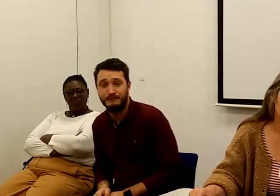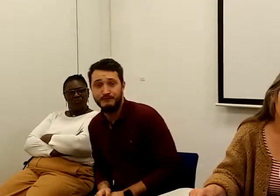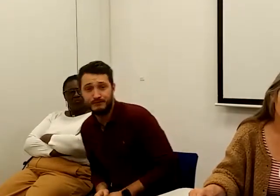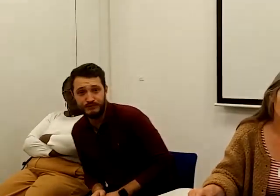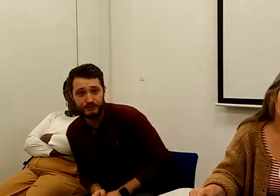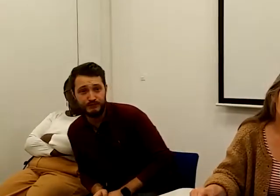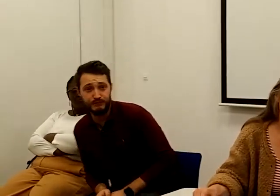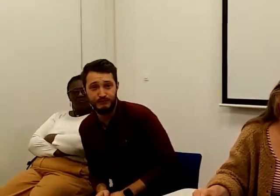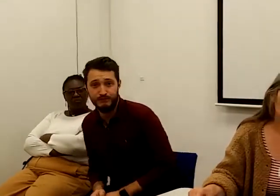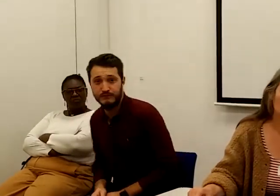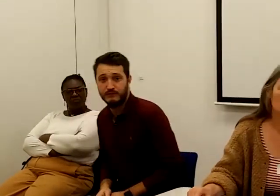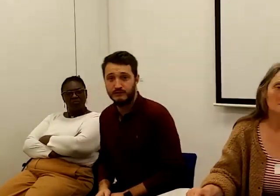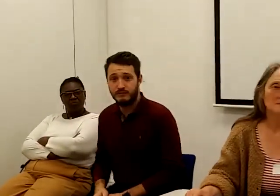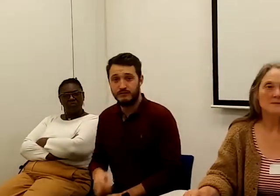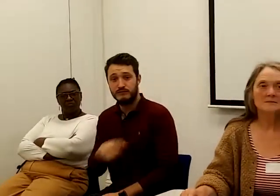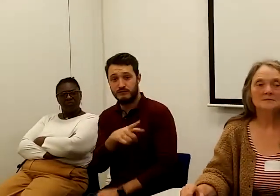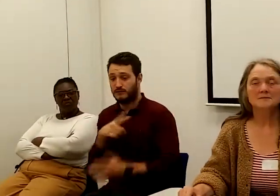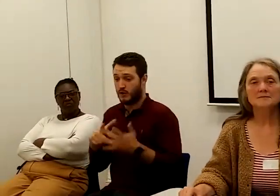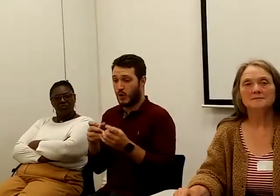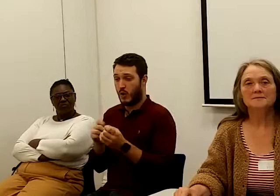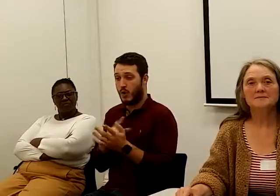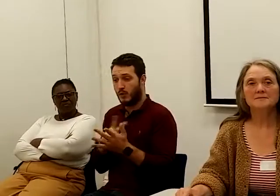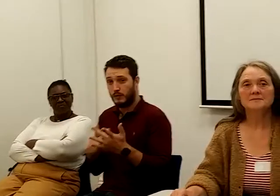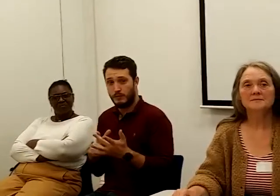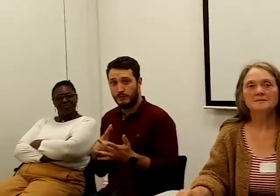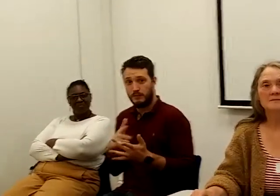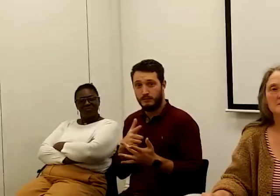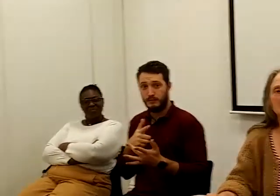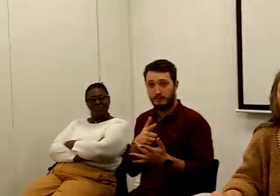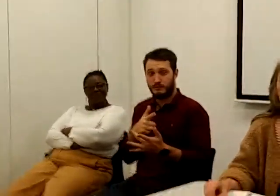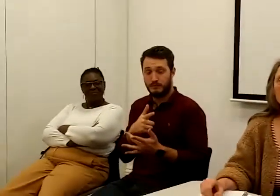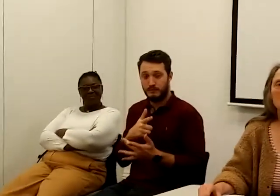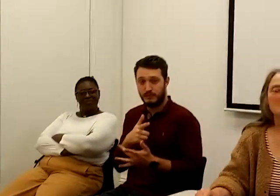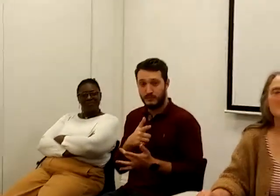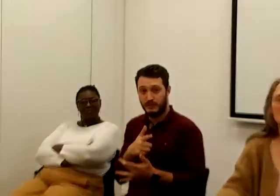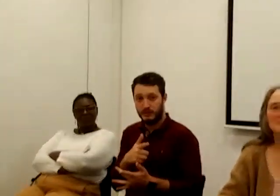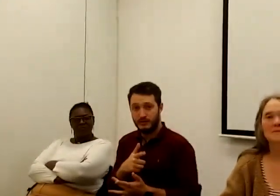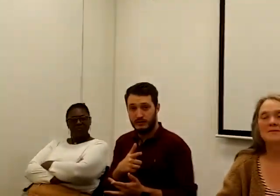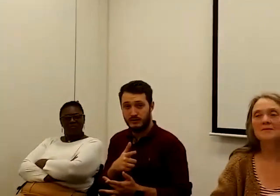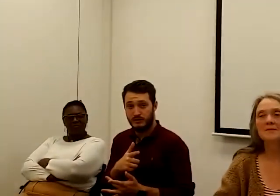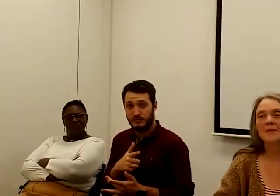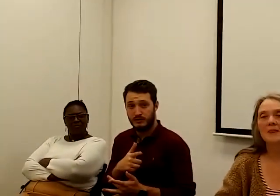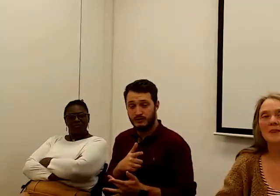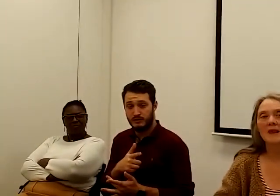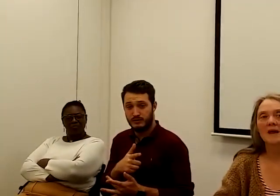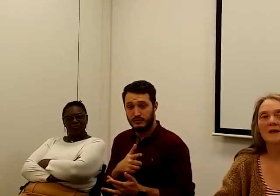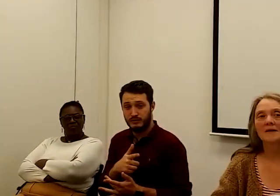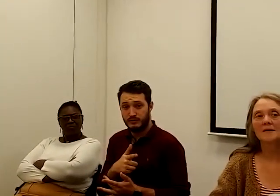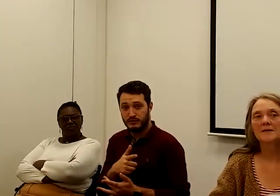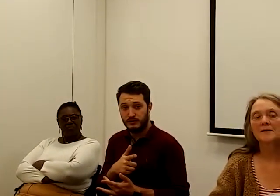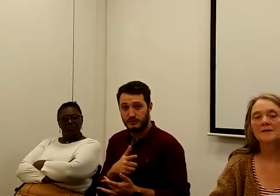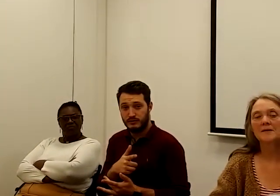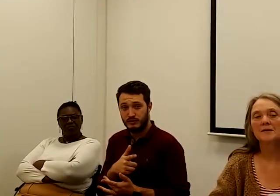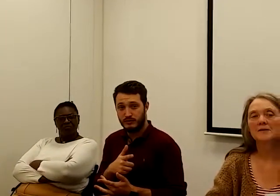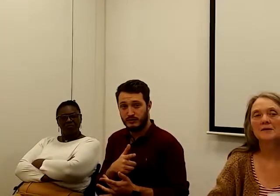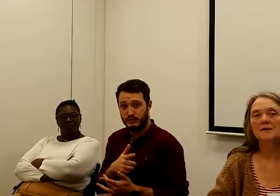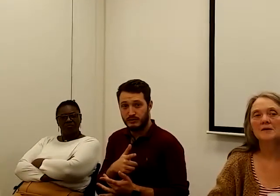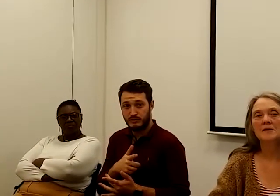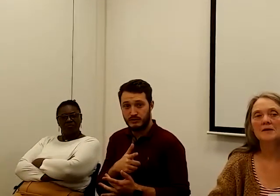I think I'm great. Okay. I'll be... Okay, by London I suppose? Okay. Yeah. I'm just actually wondering about these, the one about the